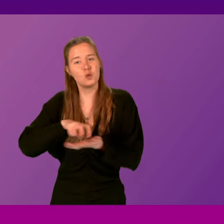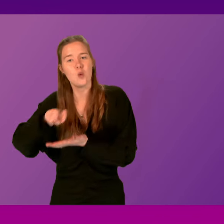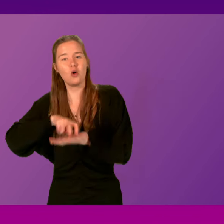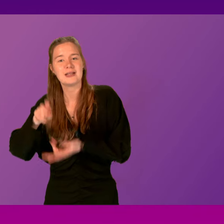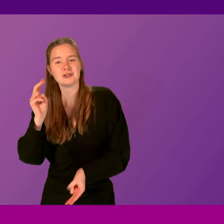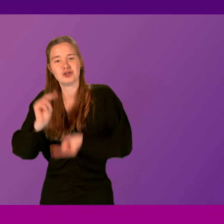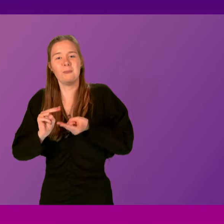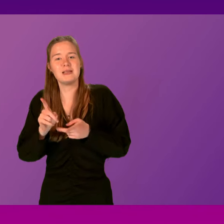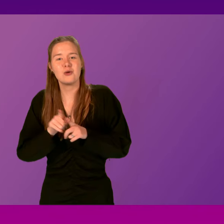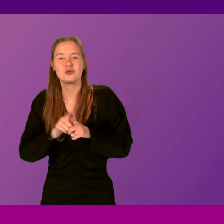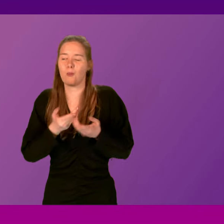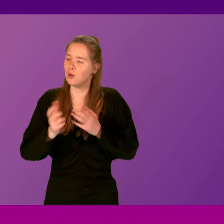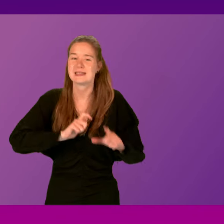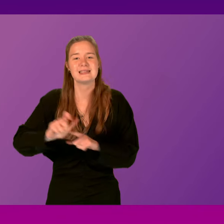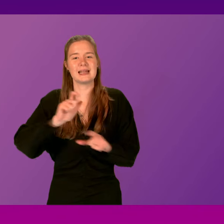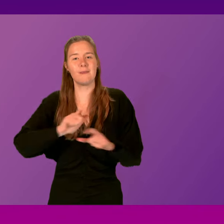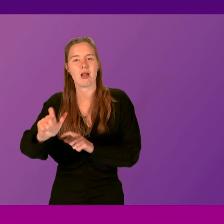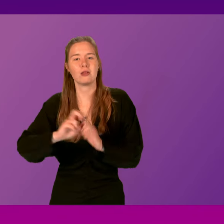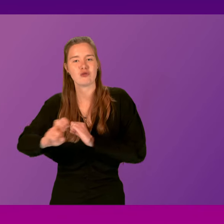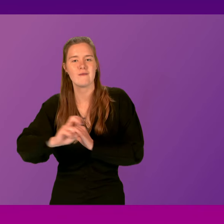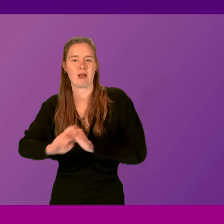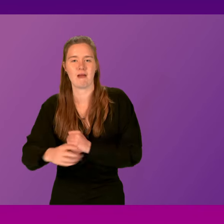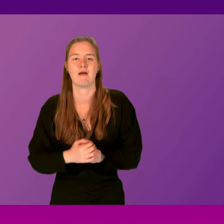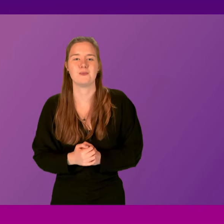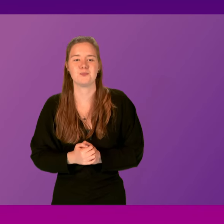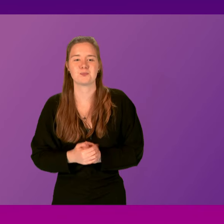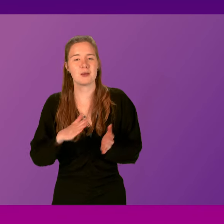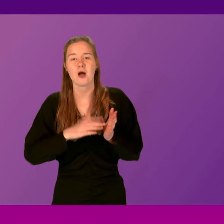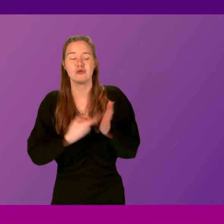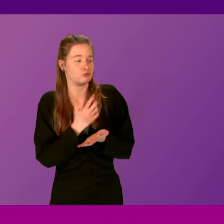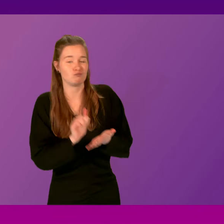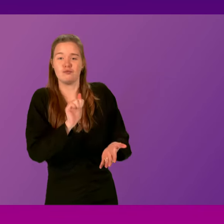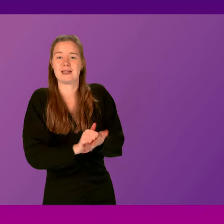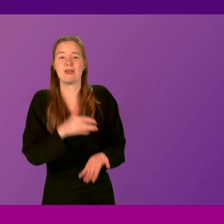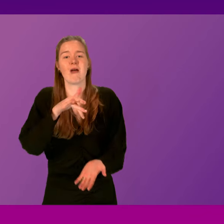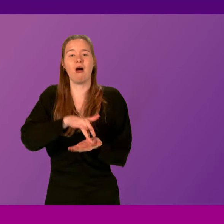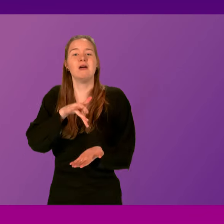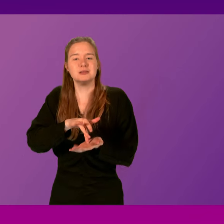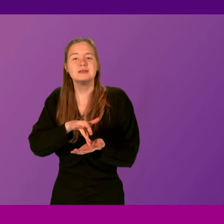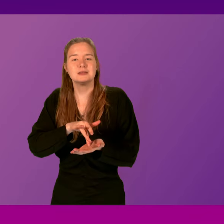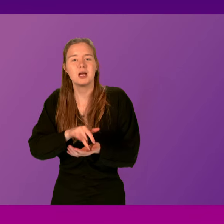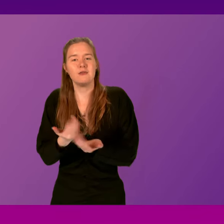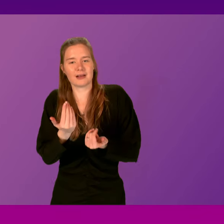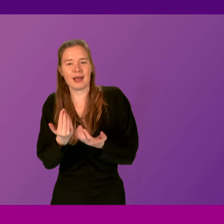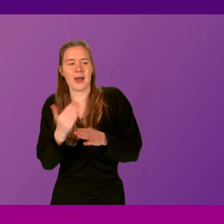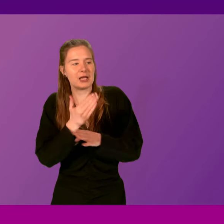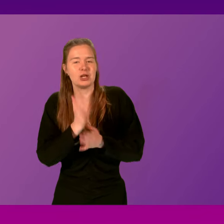the cheapest and, of course, the most sustainable form of transport. So Mark Ruskell is absolutely right. At the heart of our climate action has to be people. And that's exactly